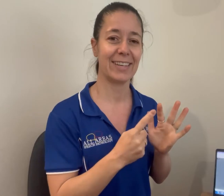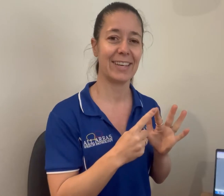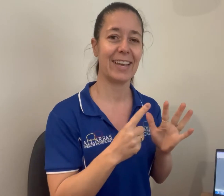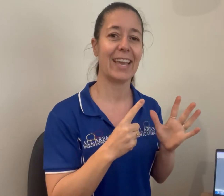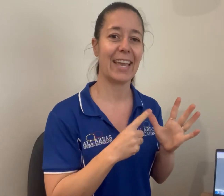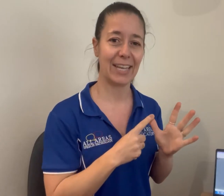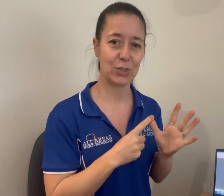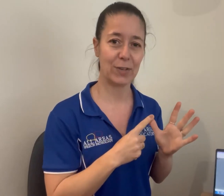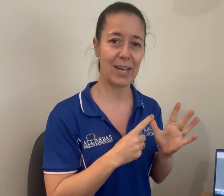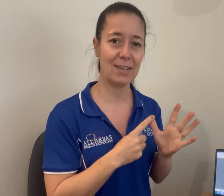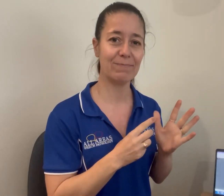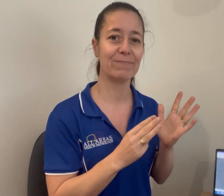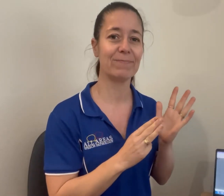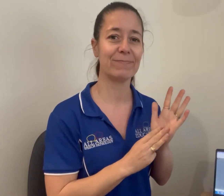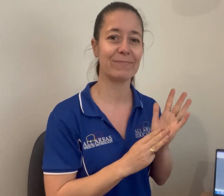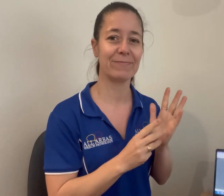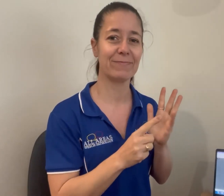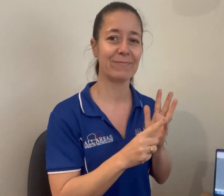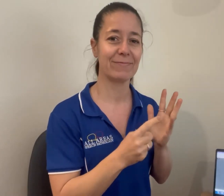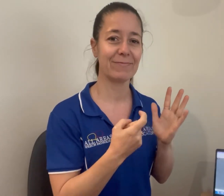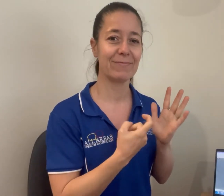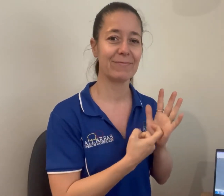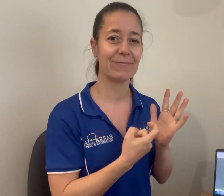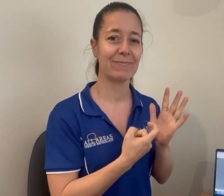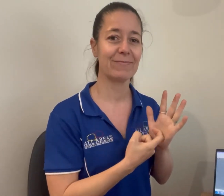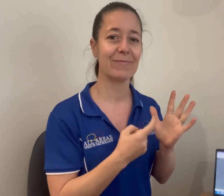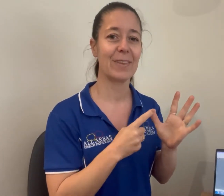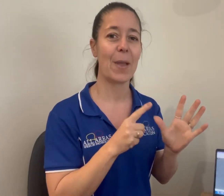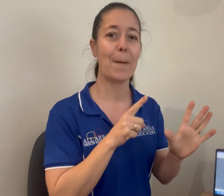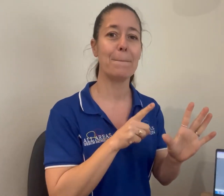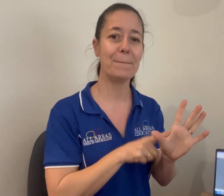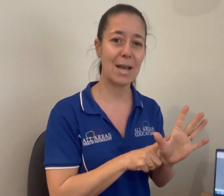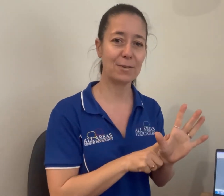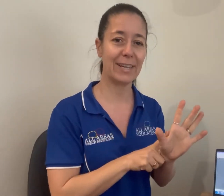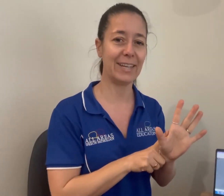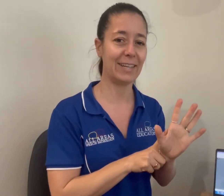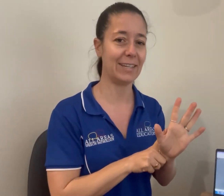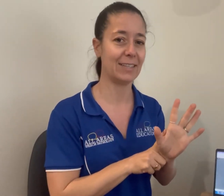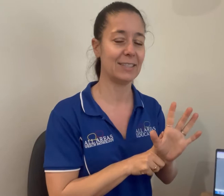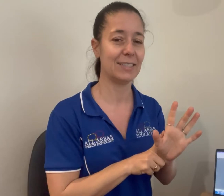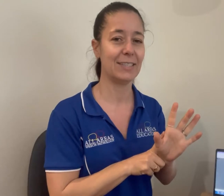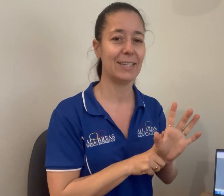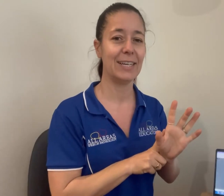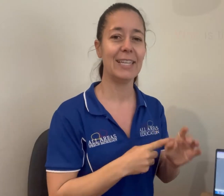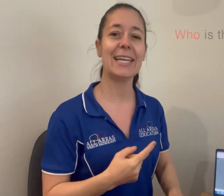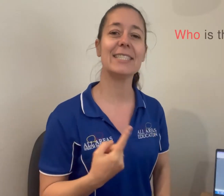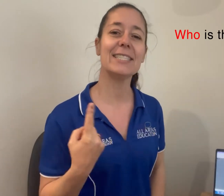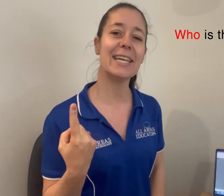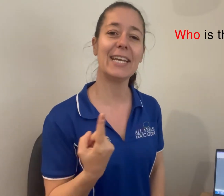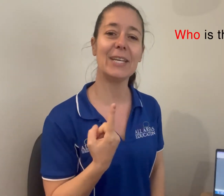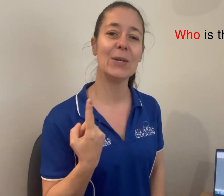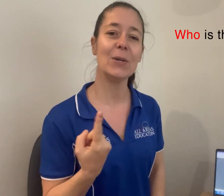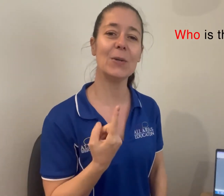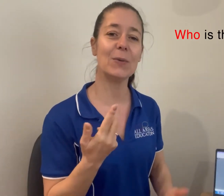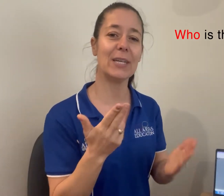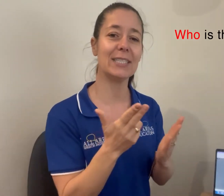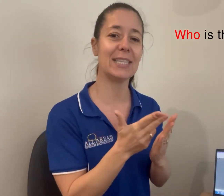Andrea Murray. Let's see who is the